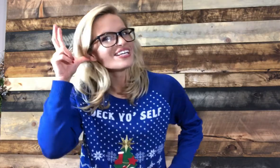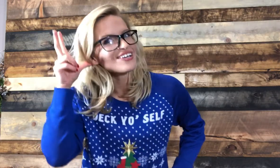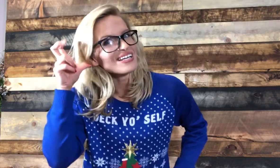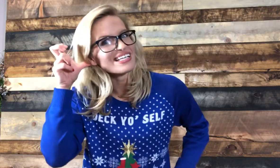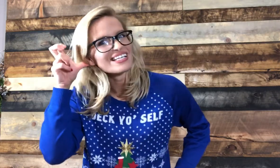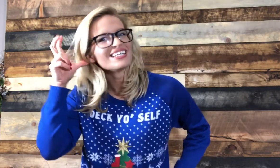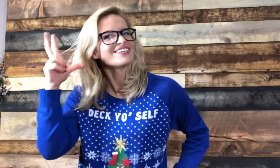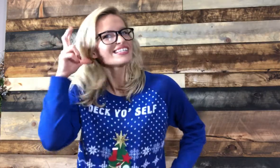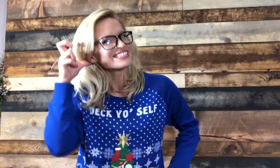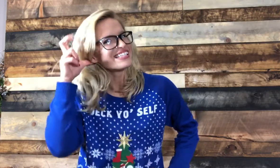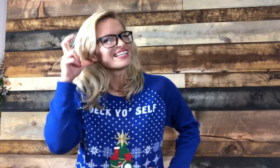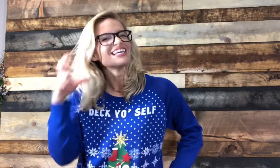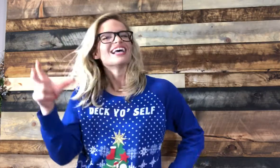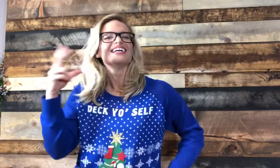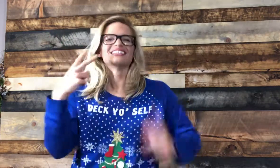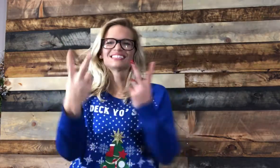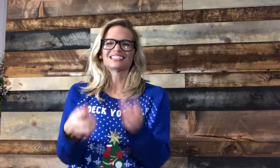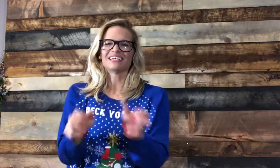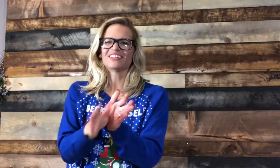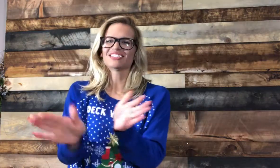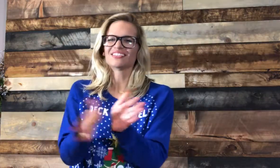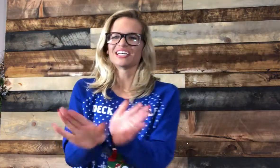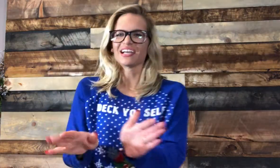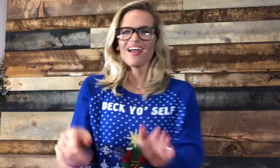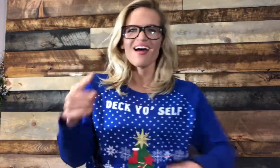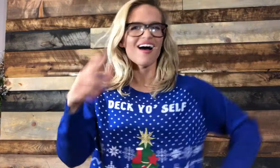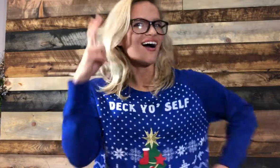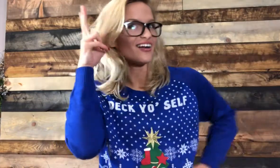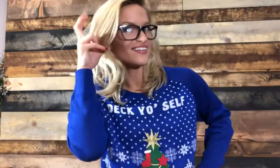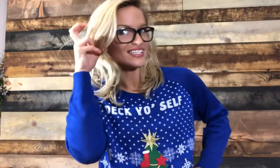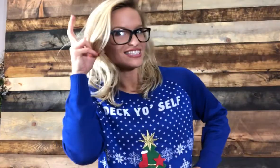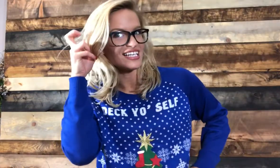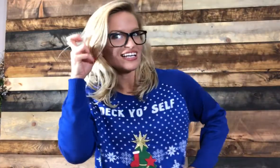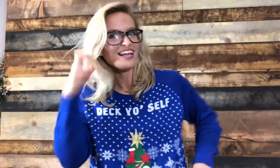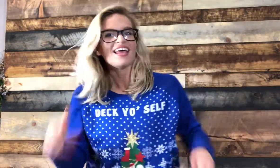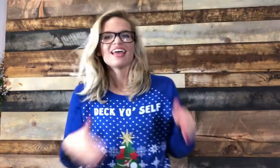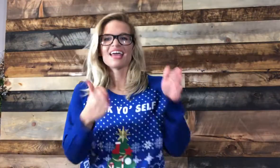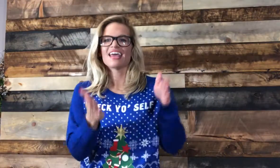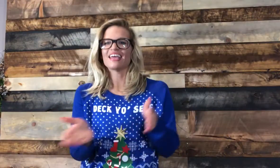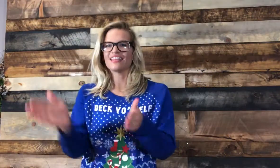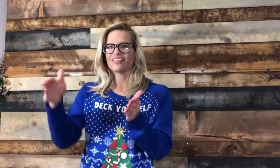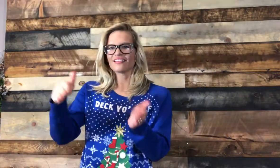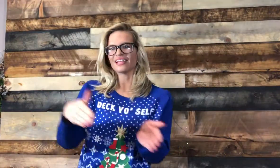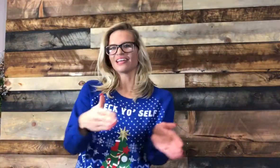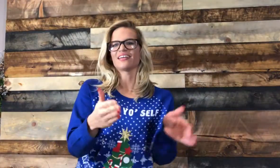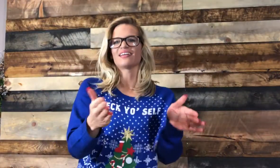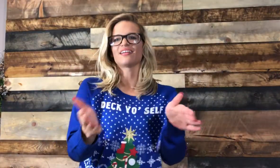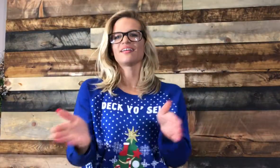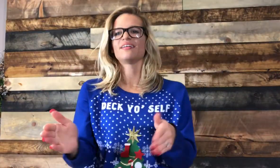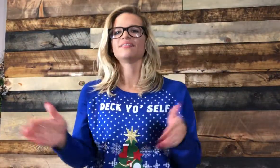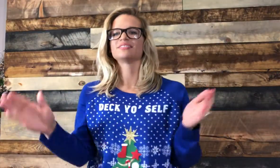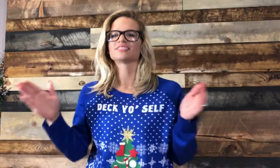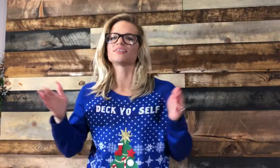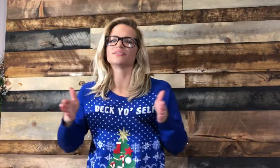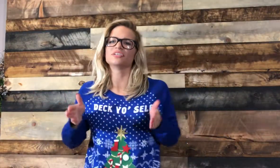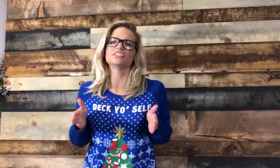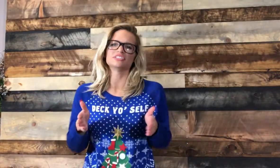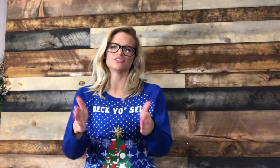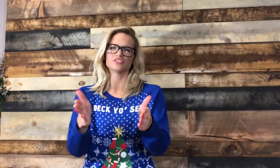hearing, you're listening. Sleigh bells ring, are you listening? In the lane. Sleigh you could just do